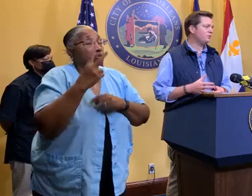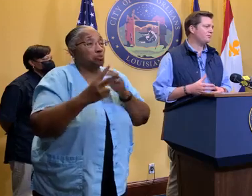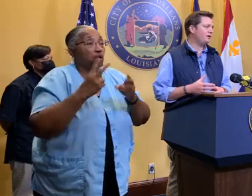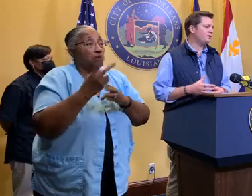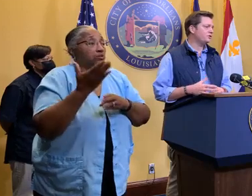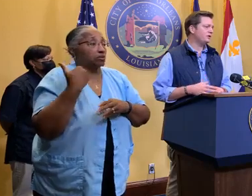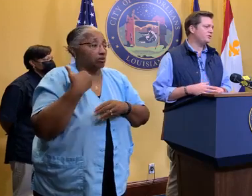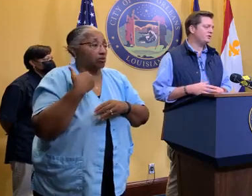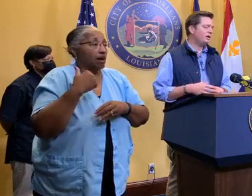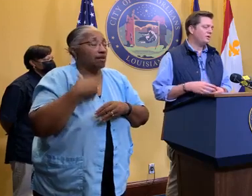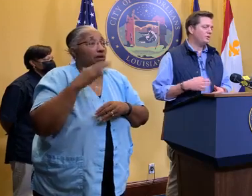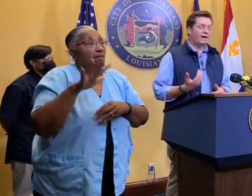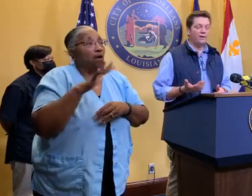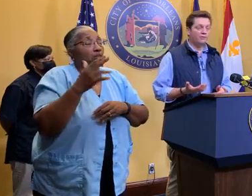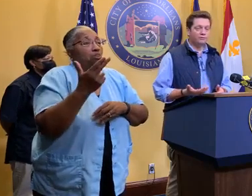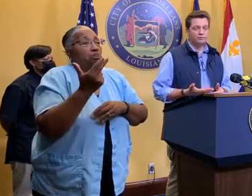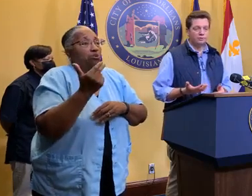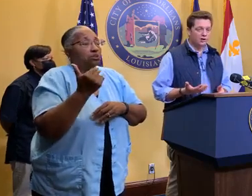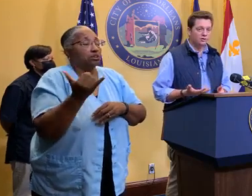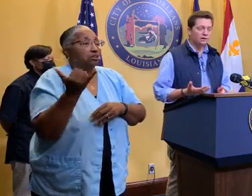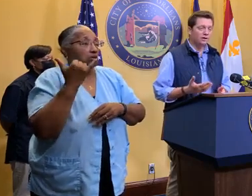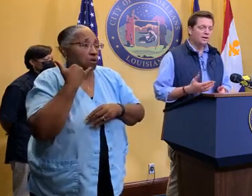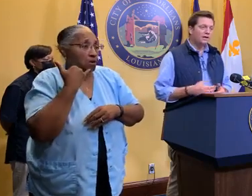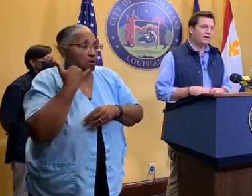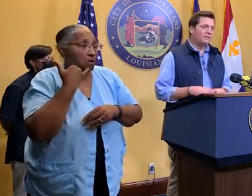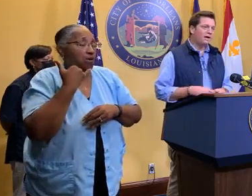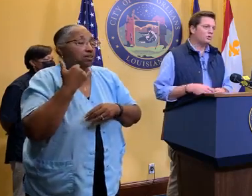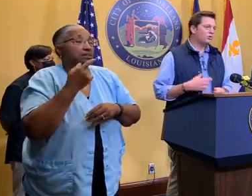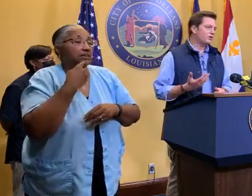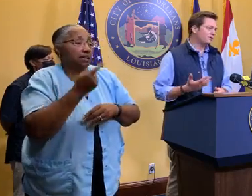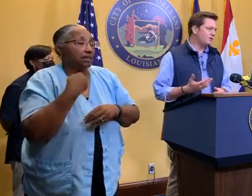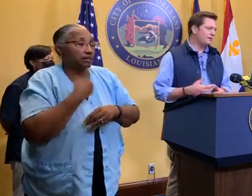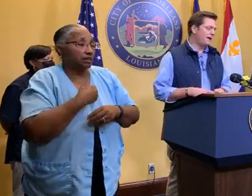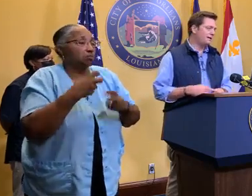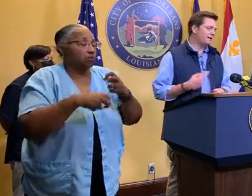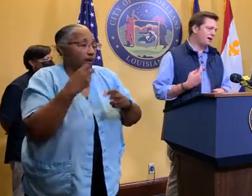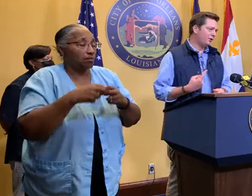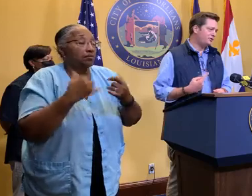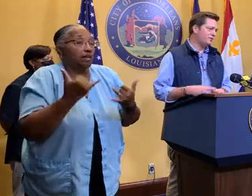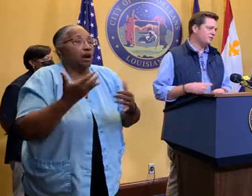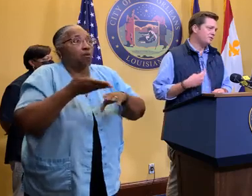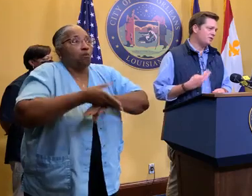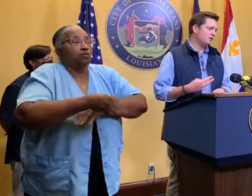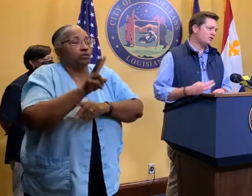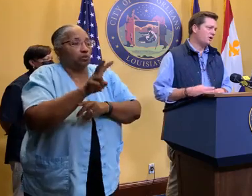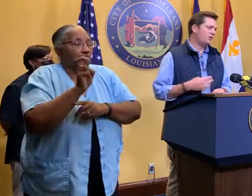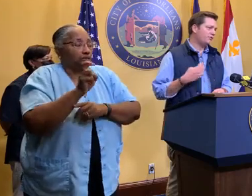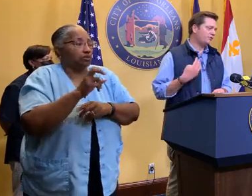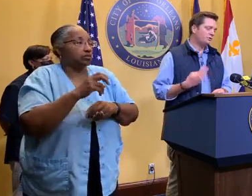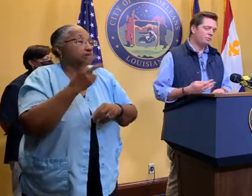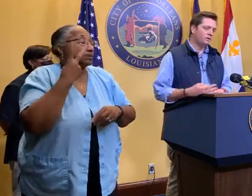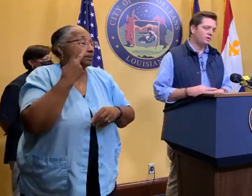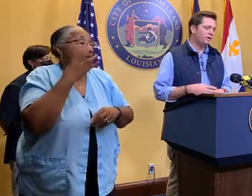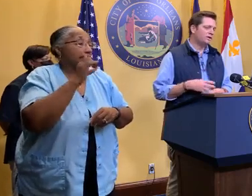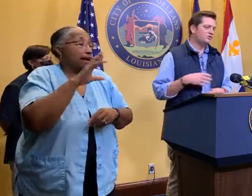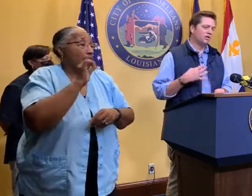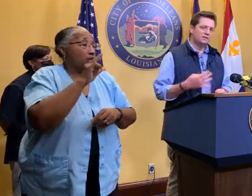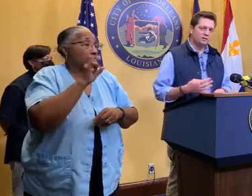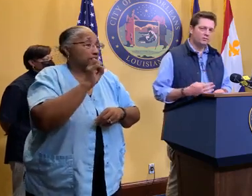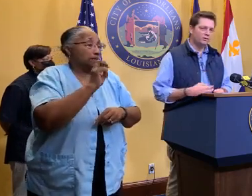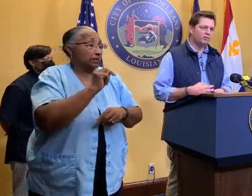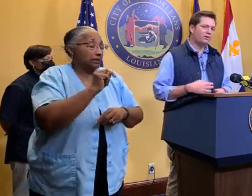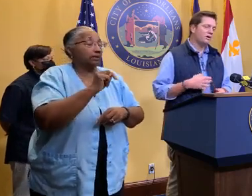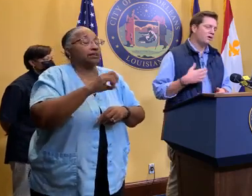calls reporting fallen trees. We now have over 200, and where you're going to see that, Carrollton, St. Charles, Napoleon,